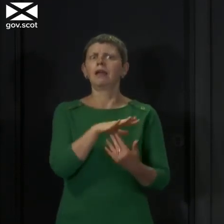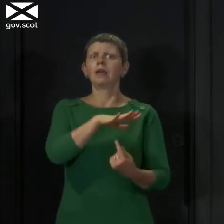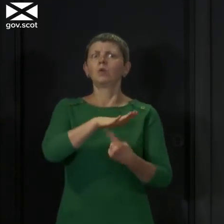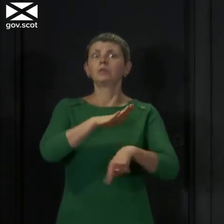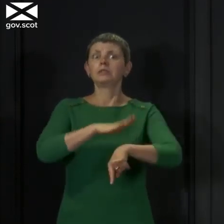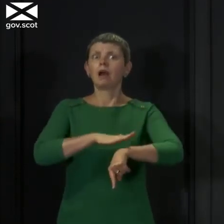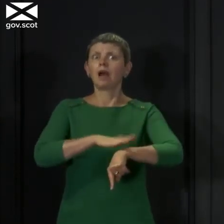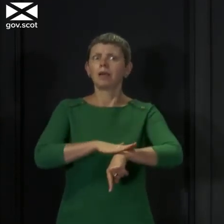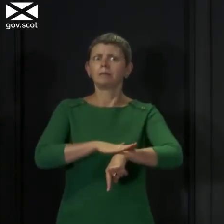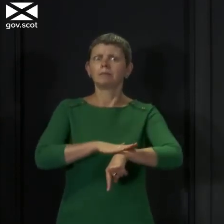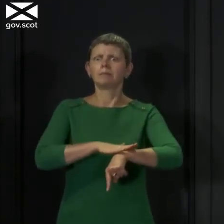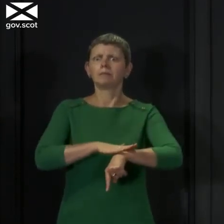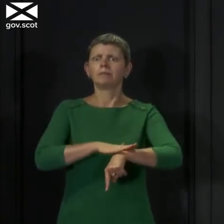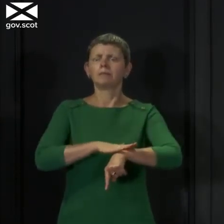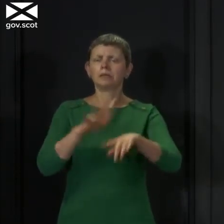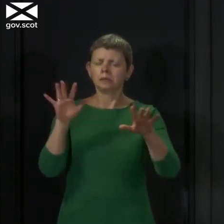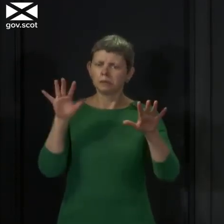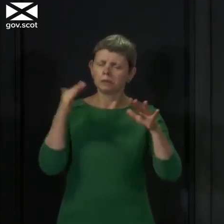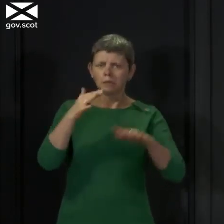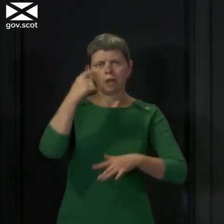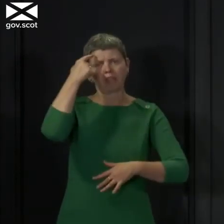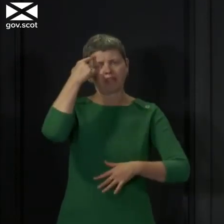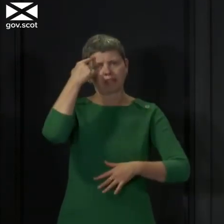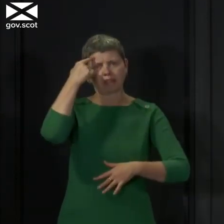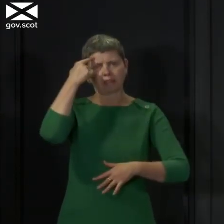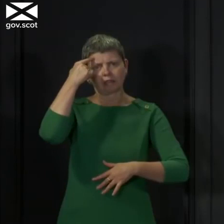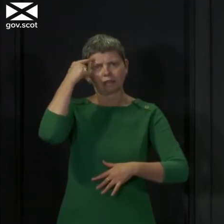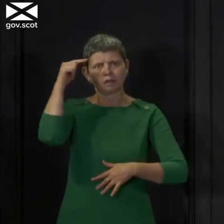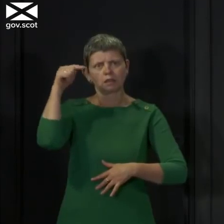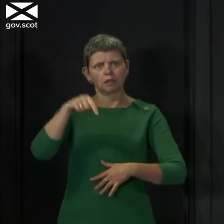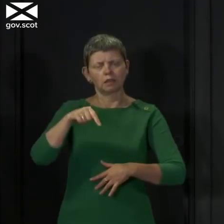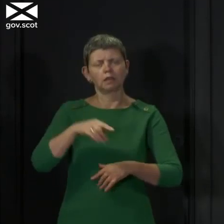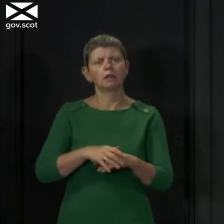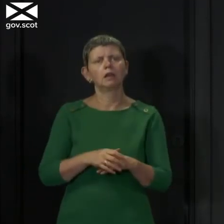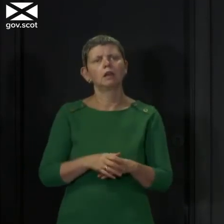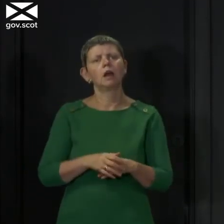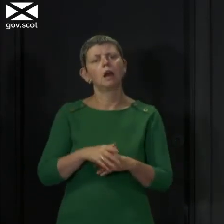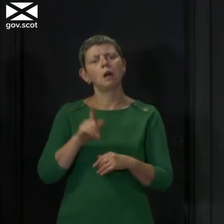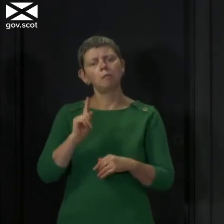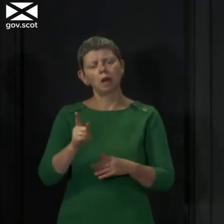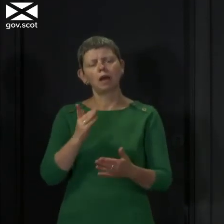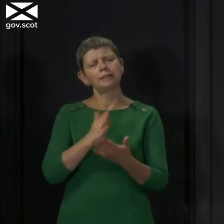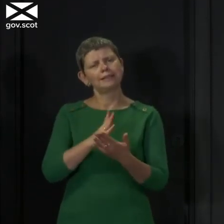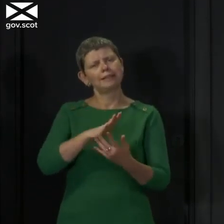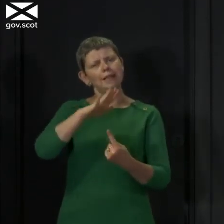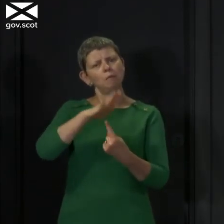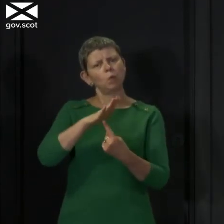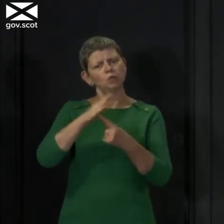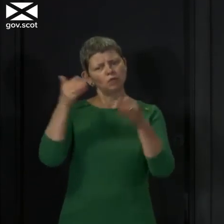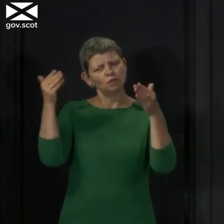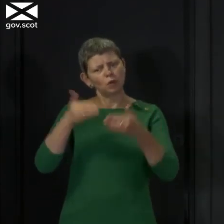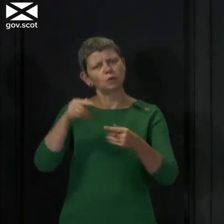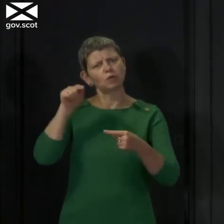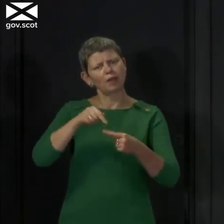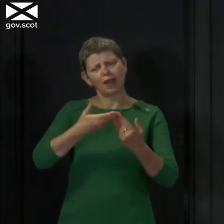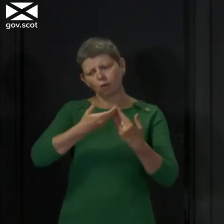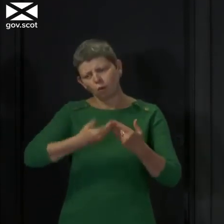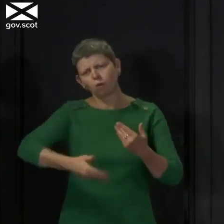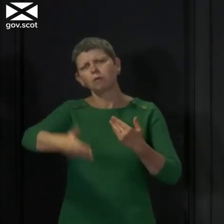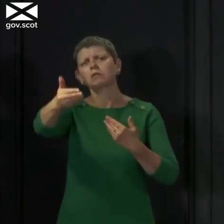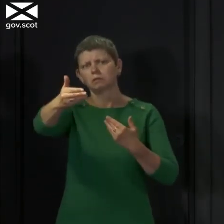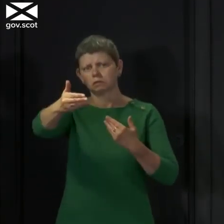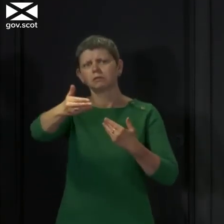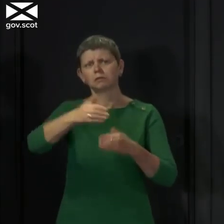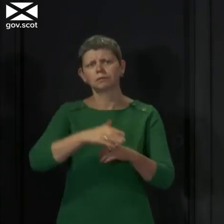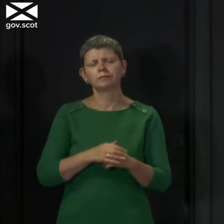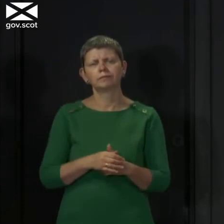I guess, when the media glare is not as much on these things as it is now that will be the measure of whether it has turned out to